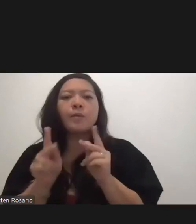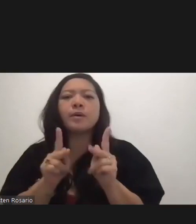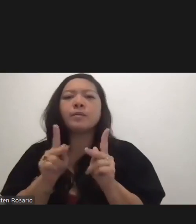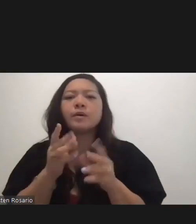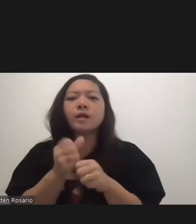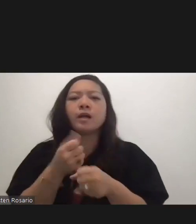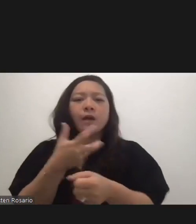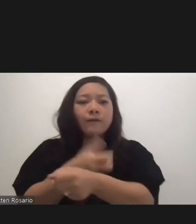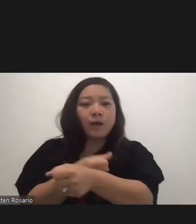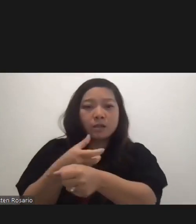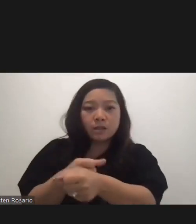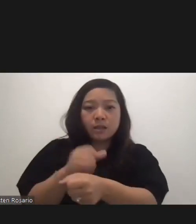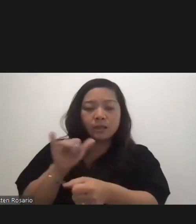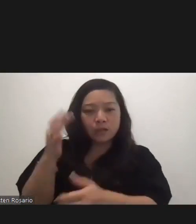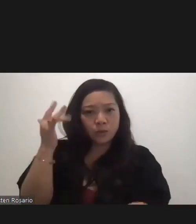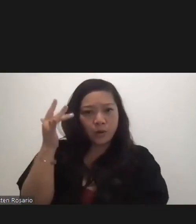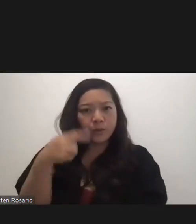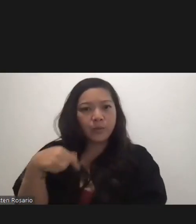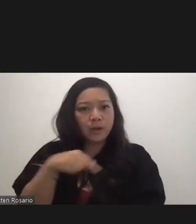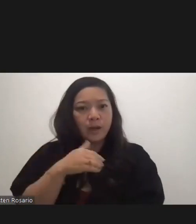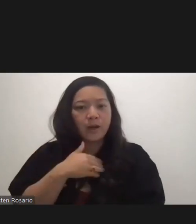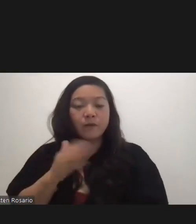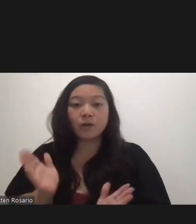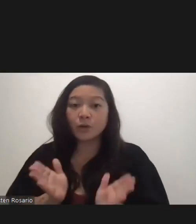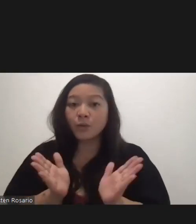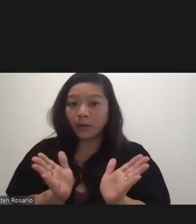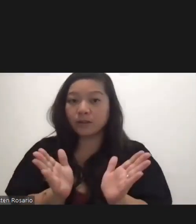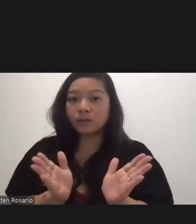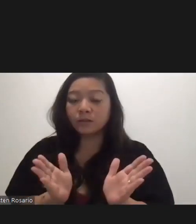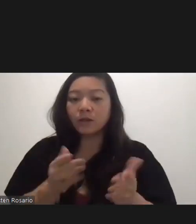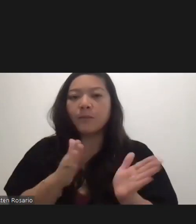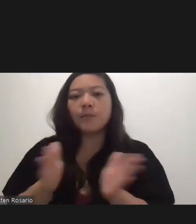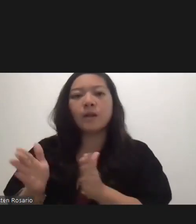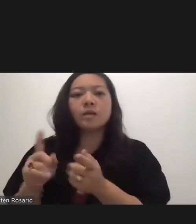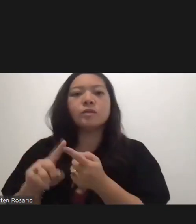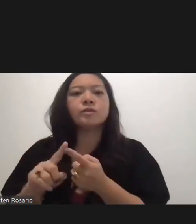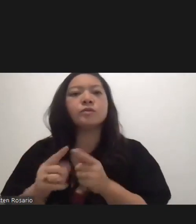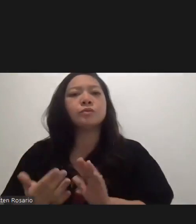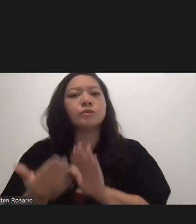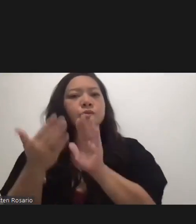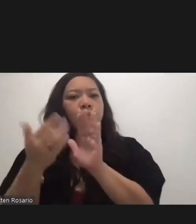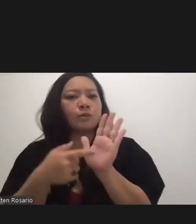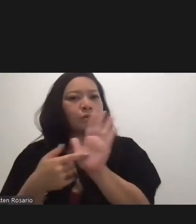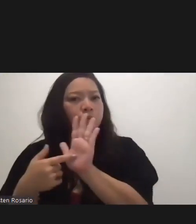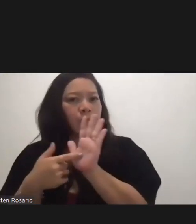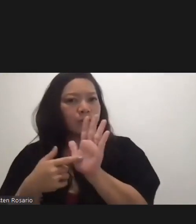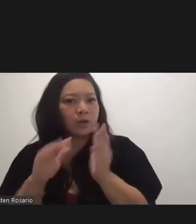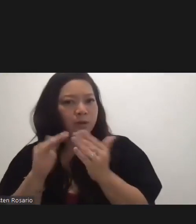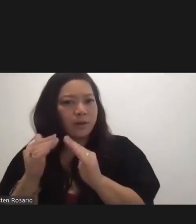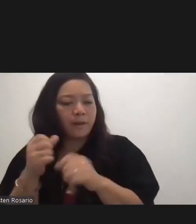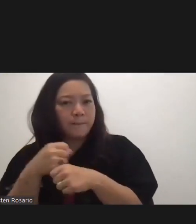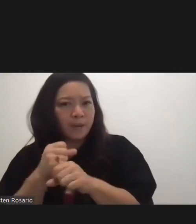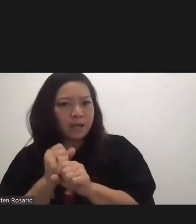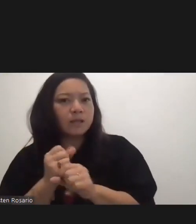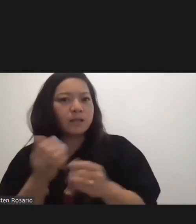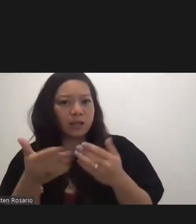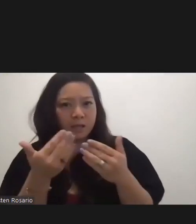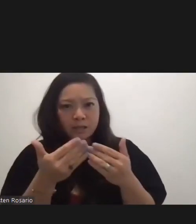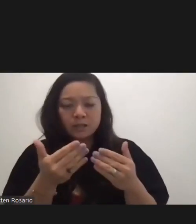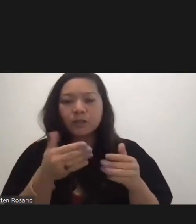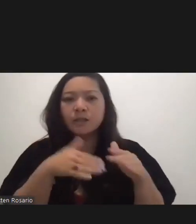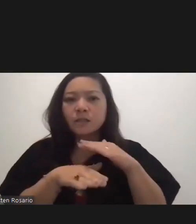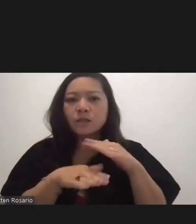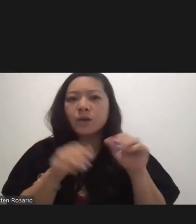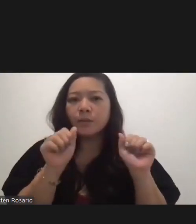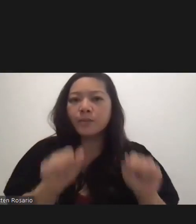vaccinated. And that's why we have an aggressive plan to bring it out to the community. And to make it as convenient and as accessible as possible.